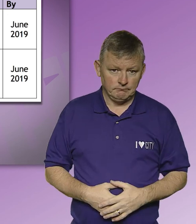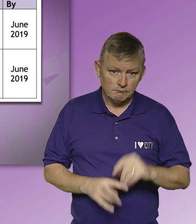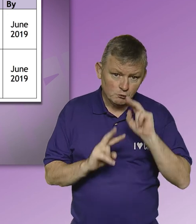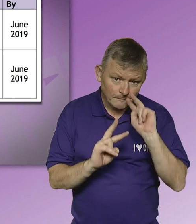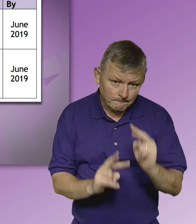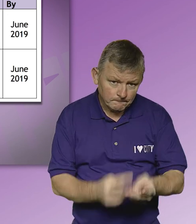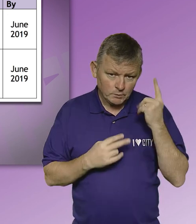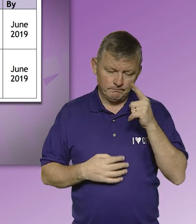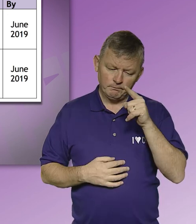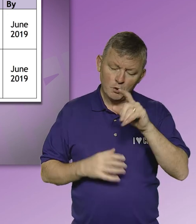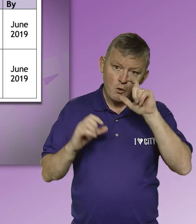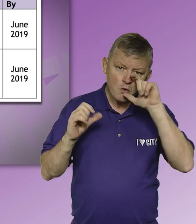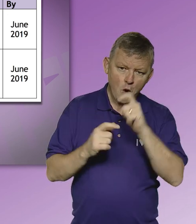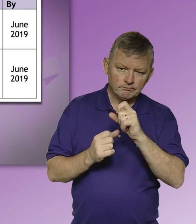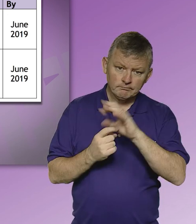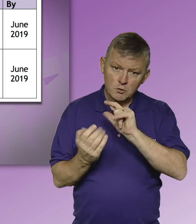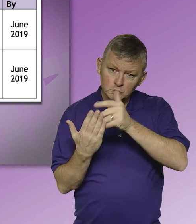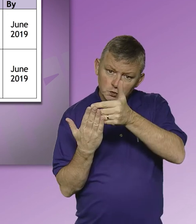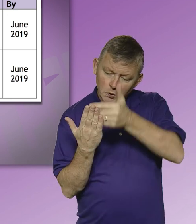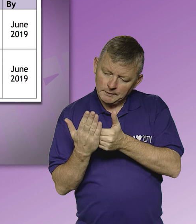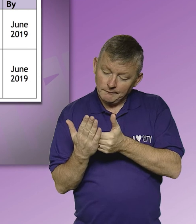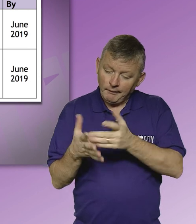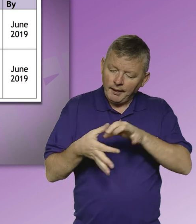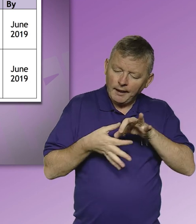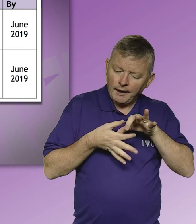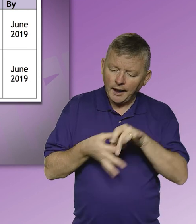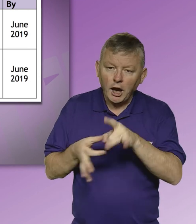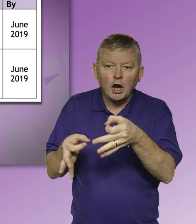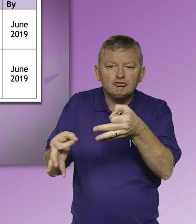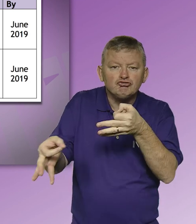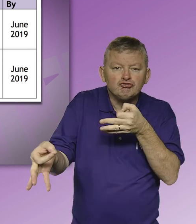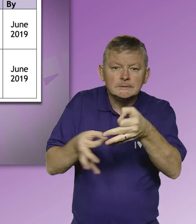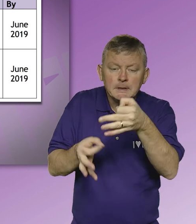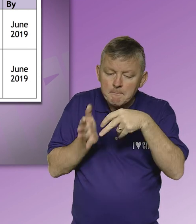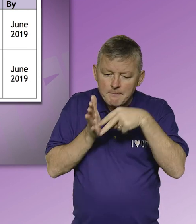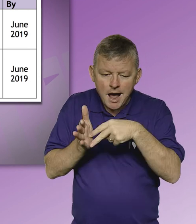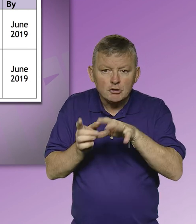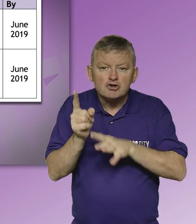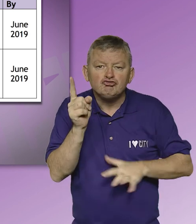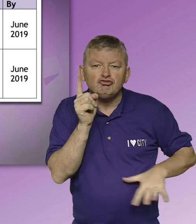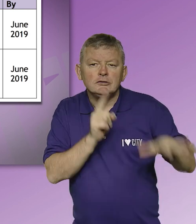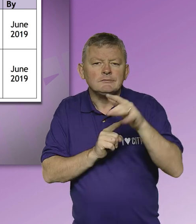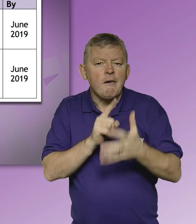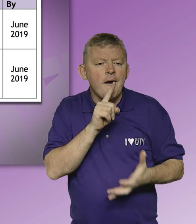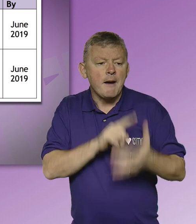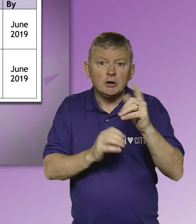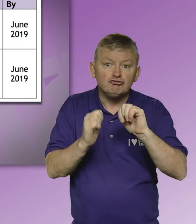review the availability of key college documents such as strategic plans and regional outcome agreements being produced in